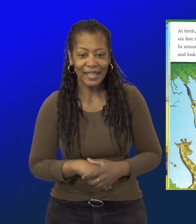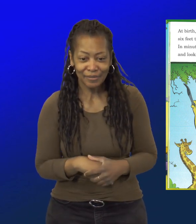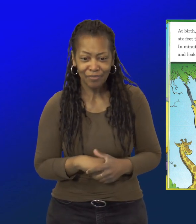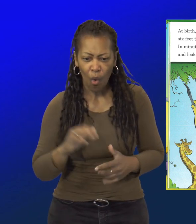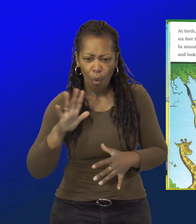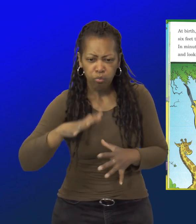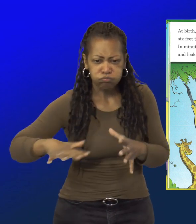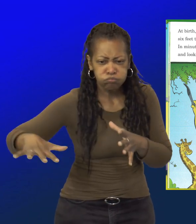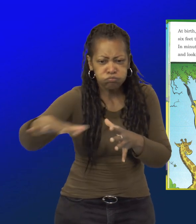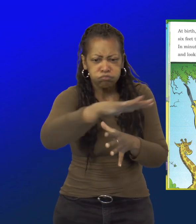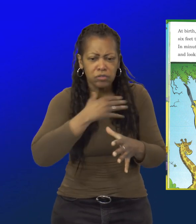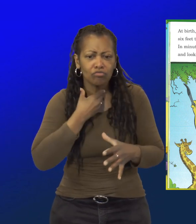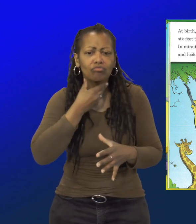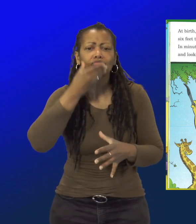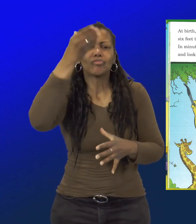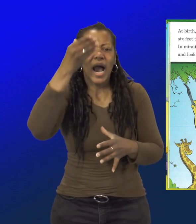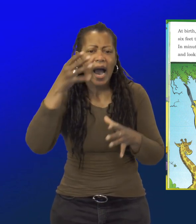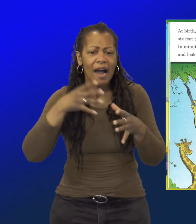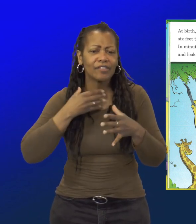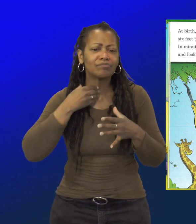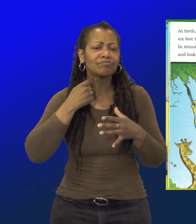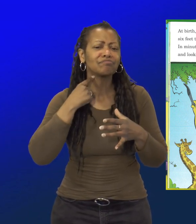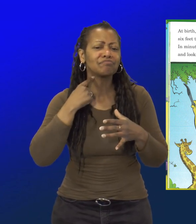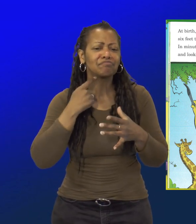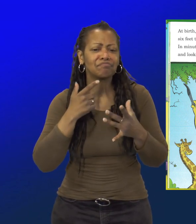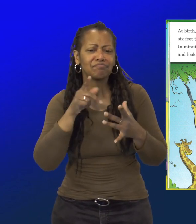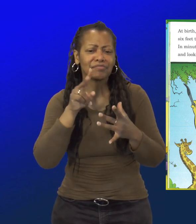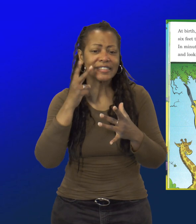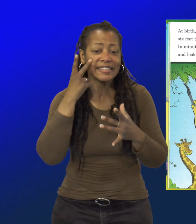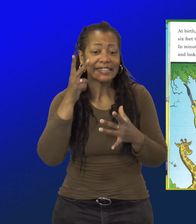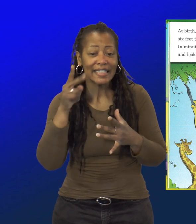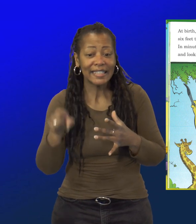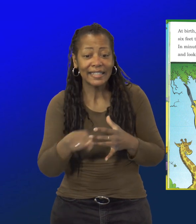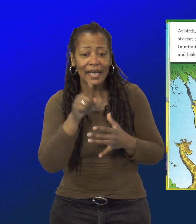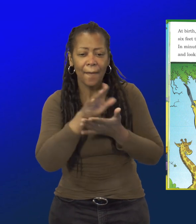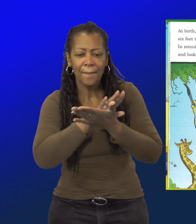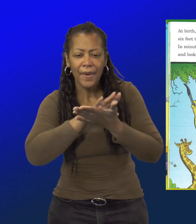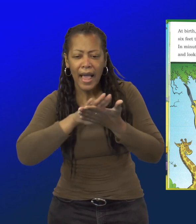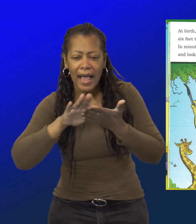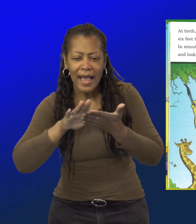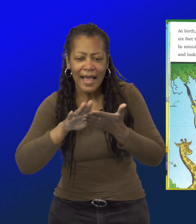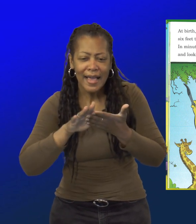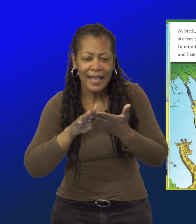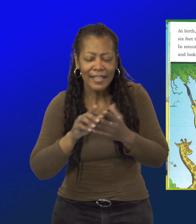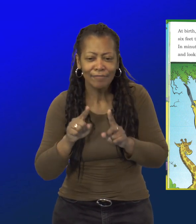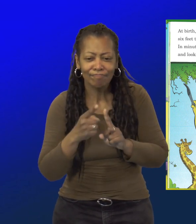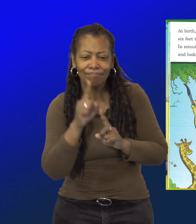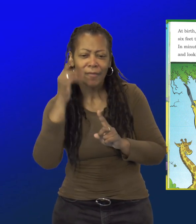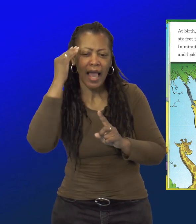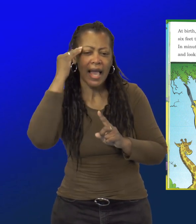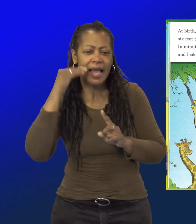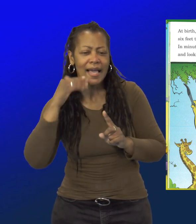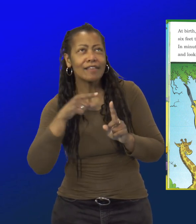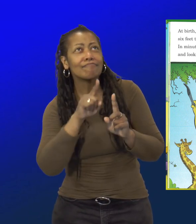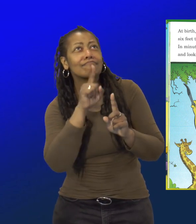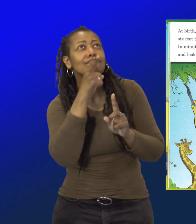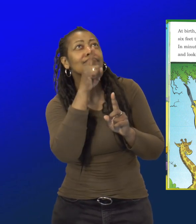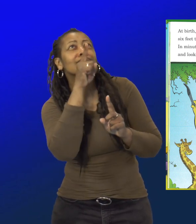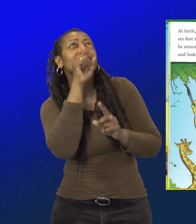All giraffes forage. It is plain to see. Here's one with her head